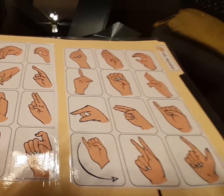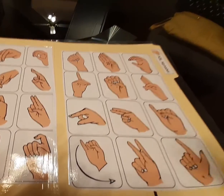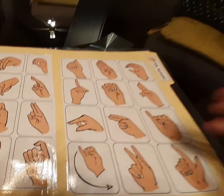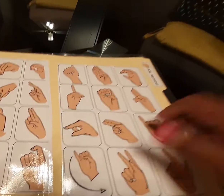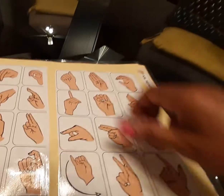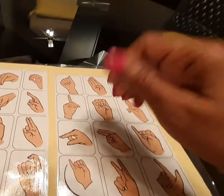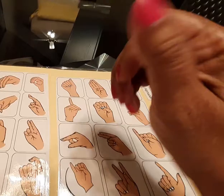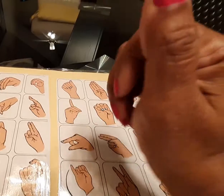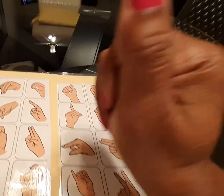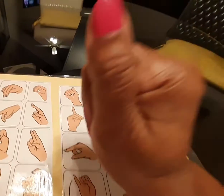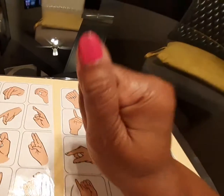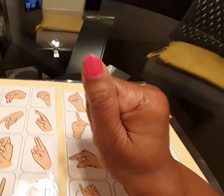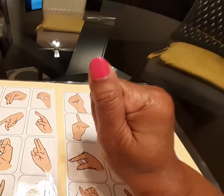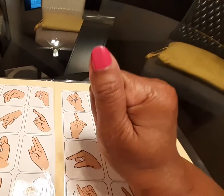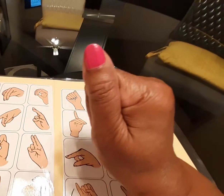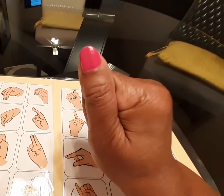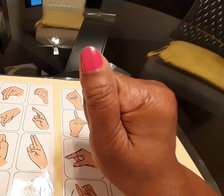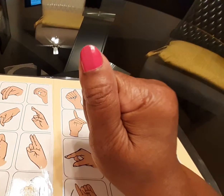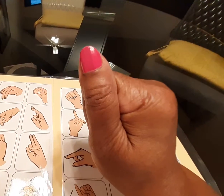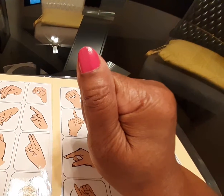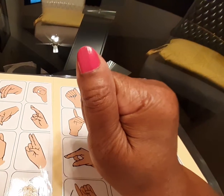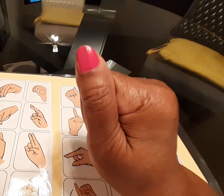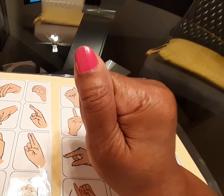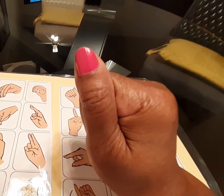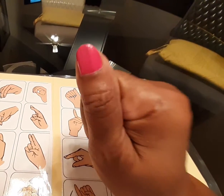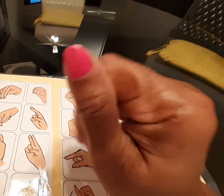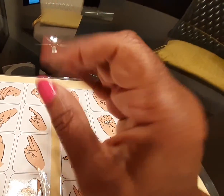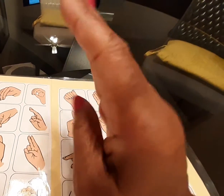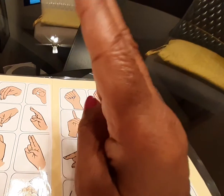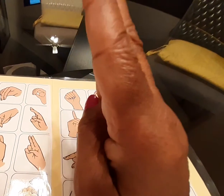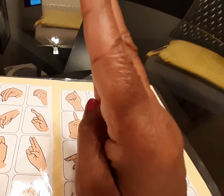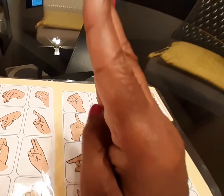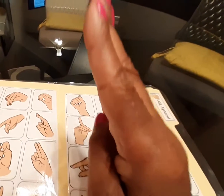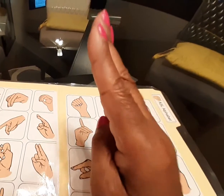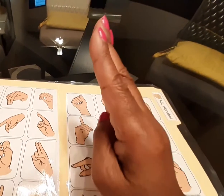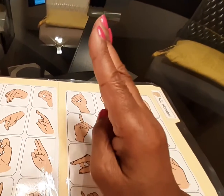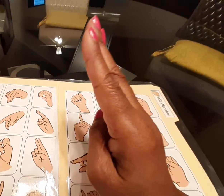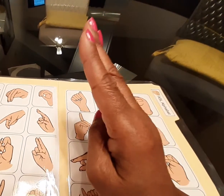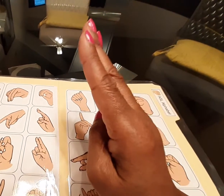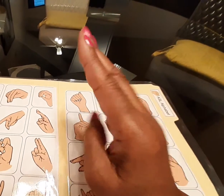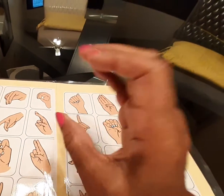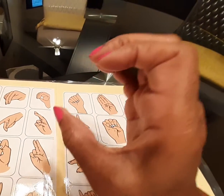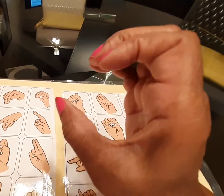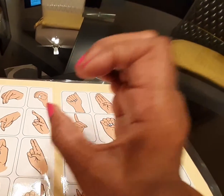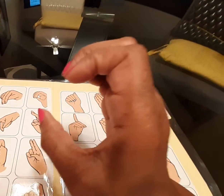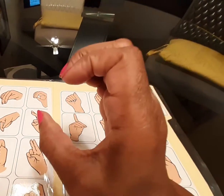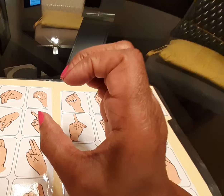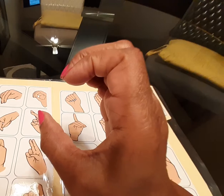letter A, B, C,